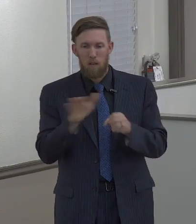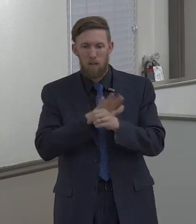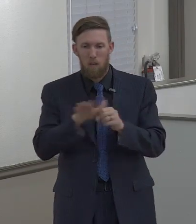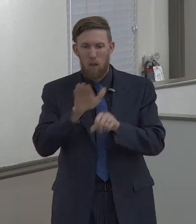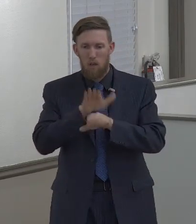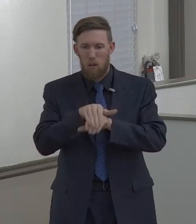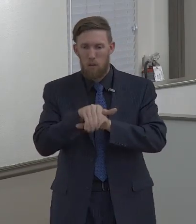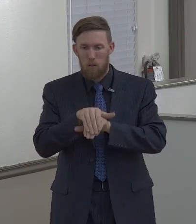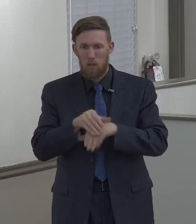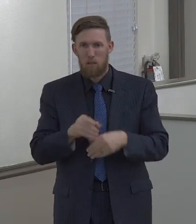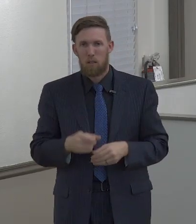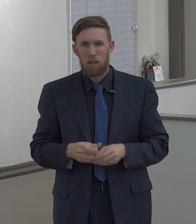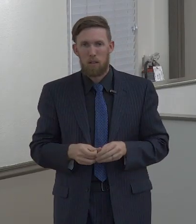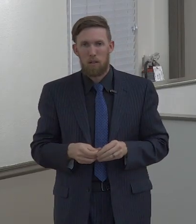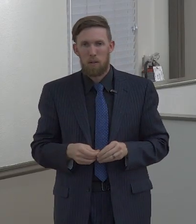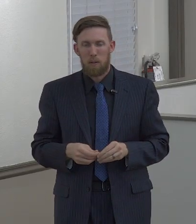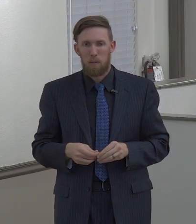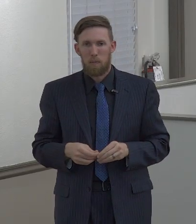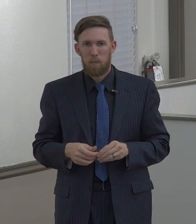It shouldn't be that way.